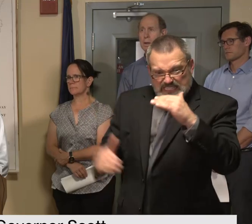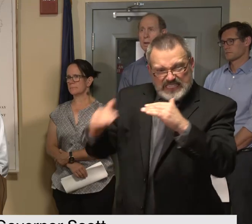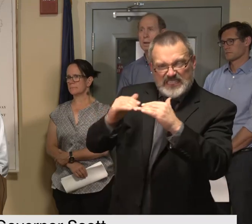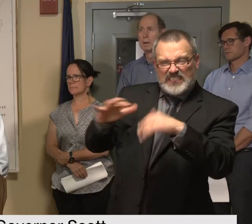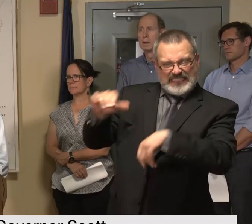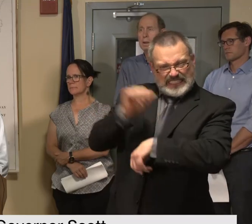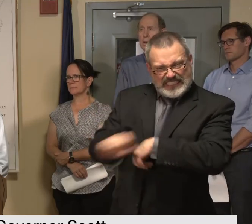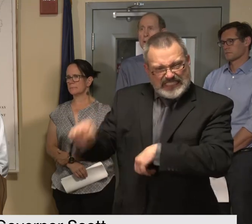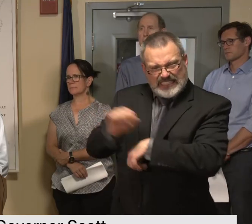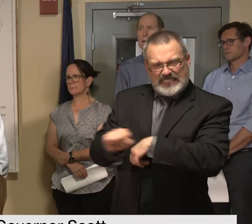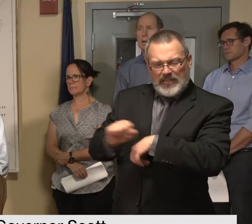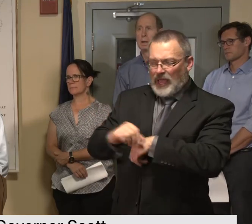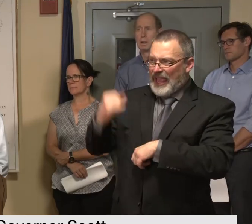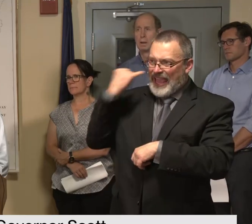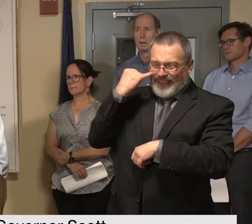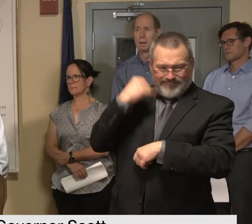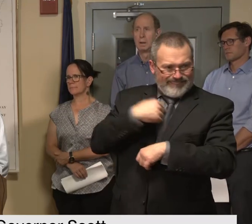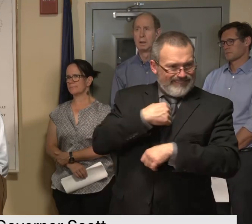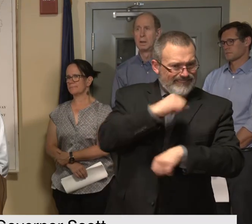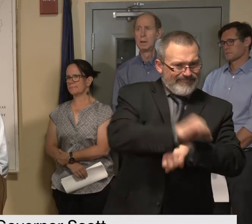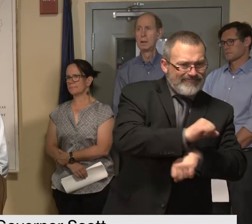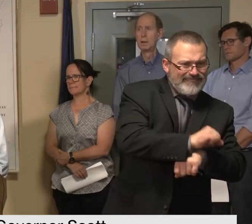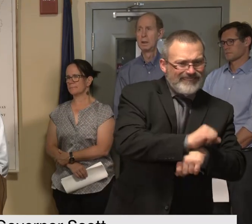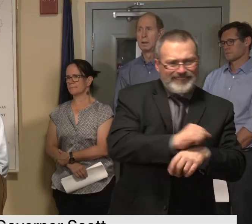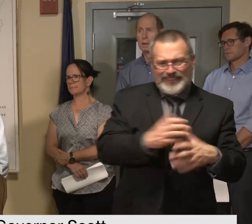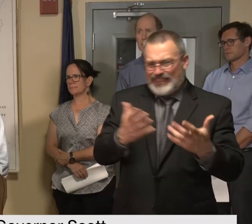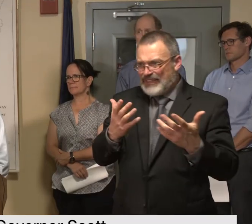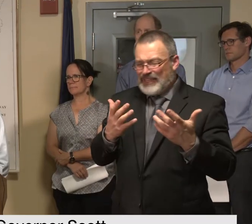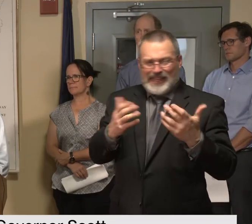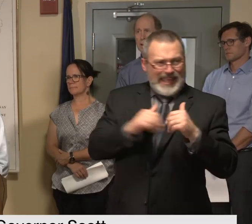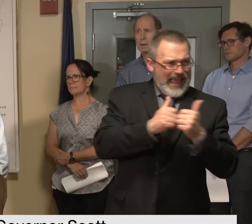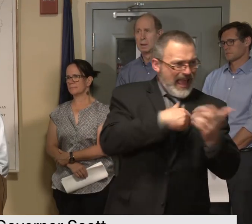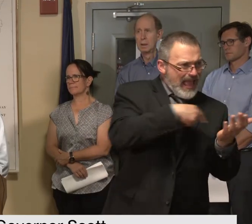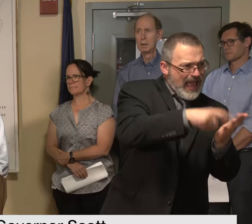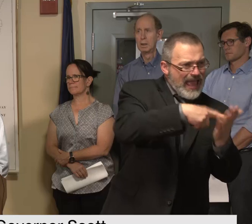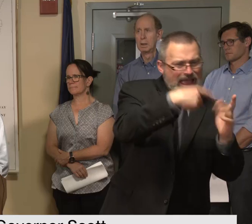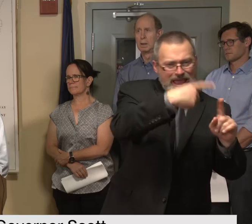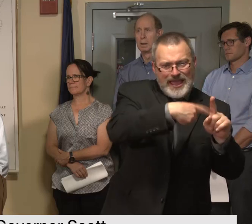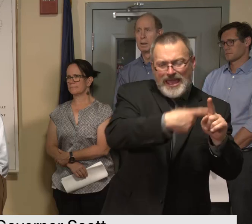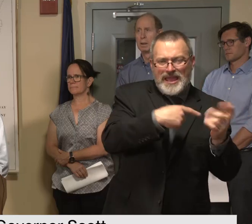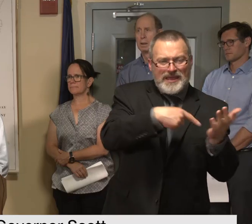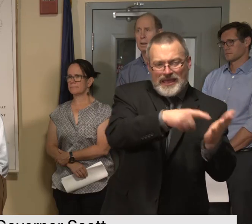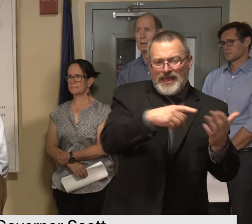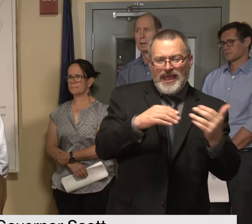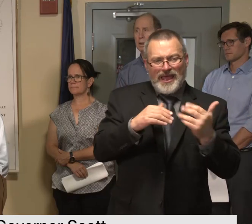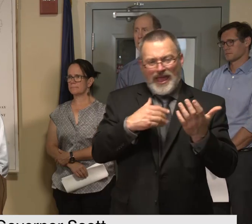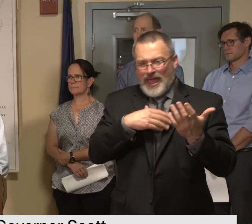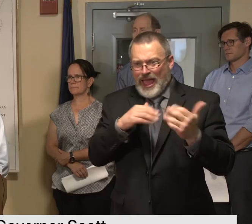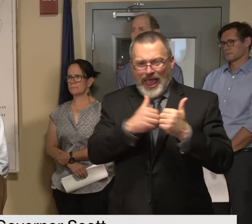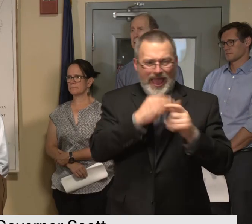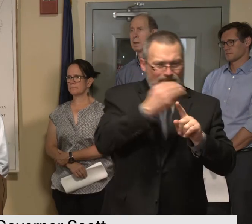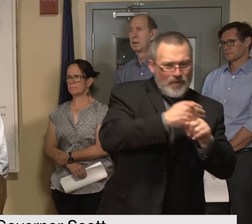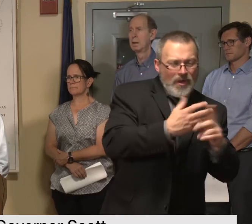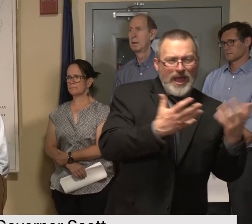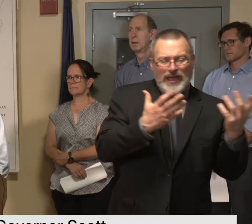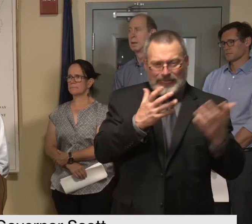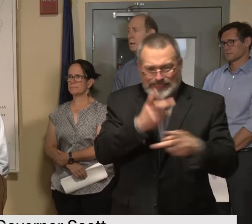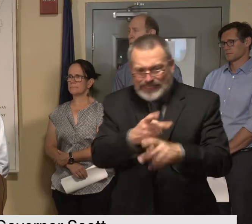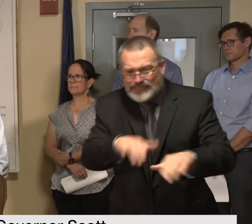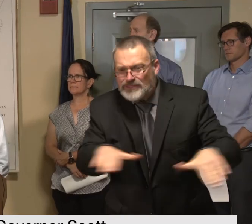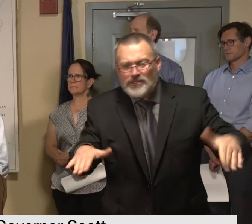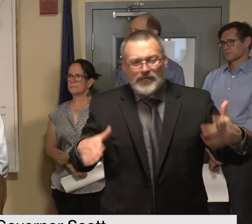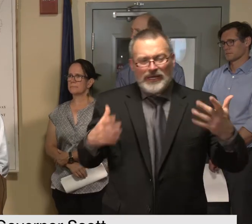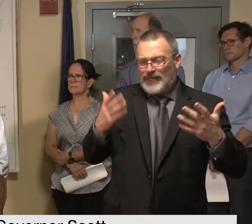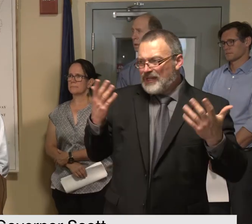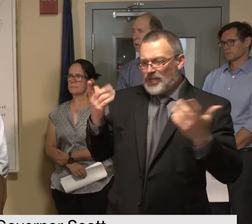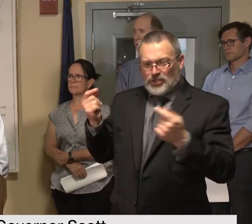taking care of your kids etc does the state have any resources to just physically like help people through the the